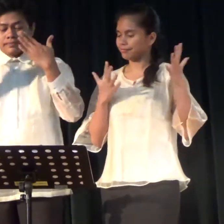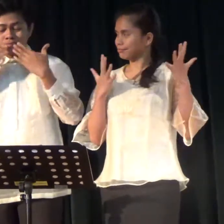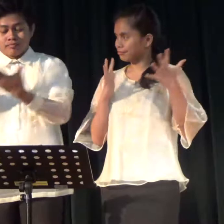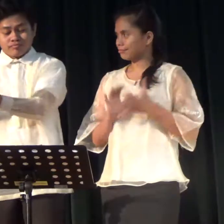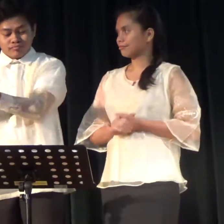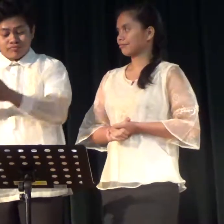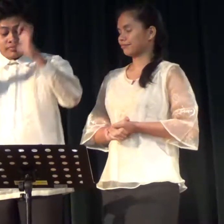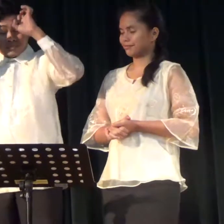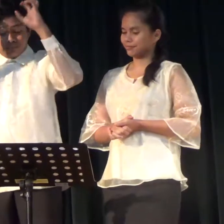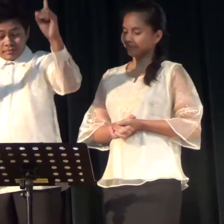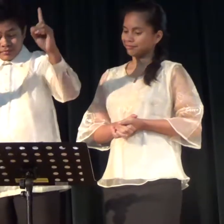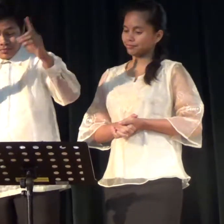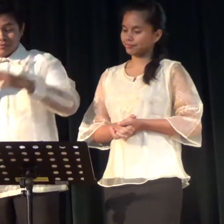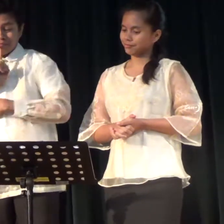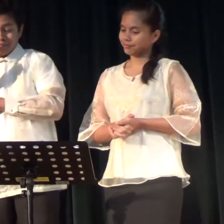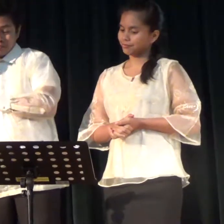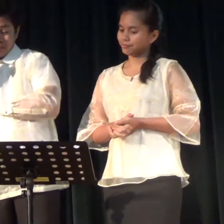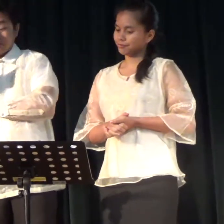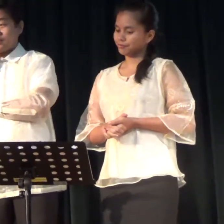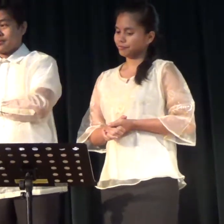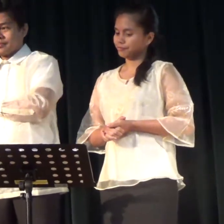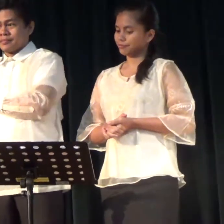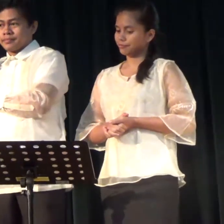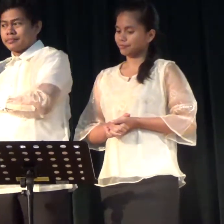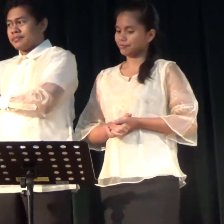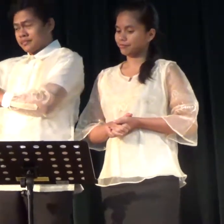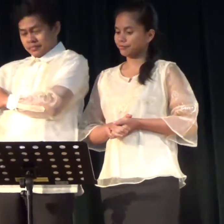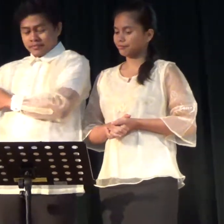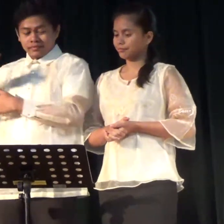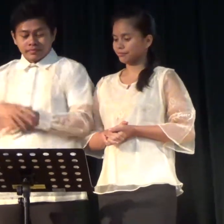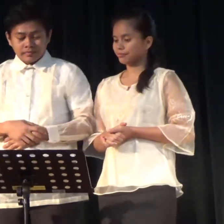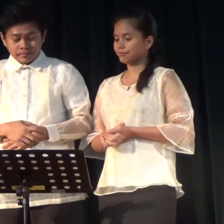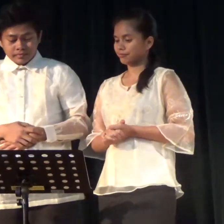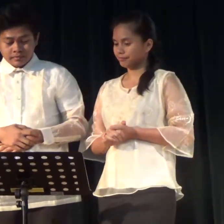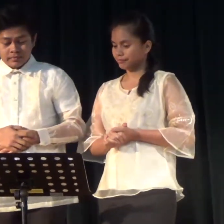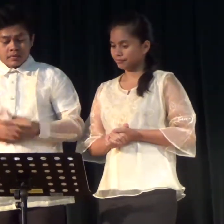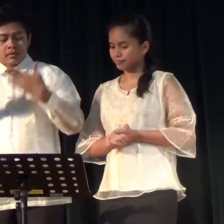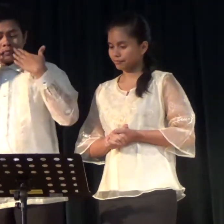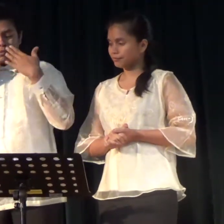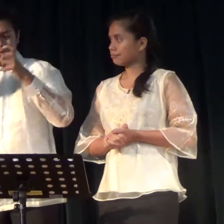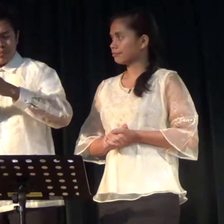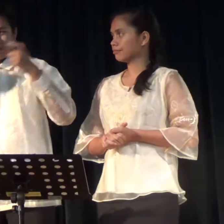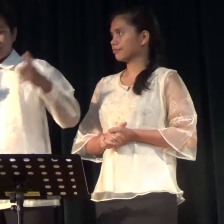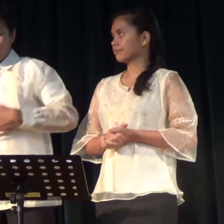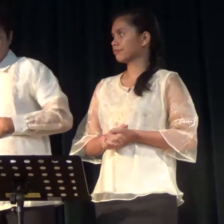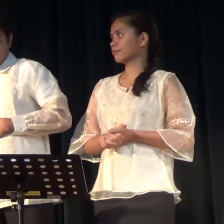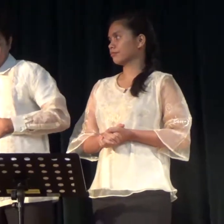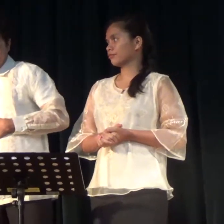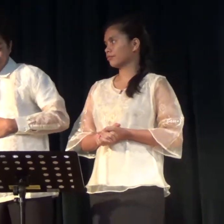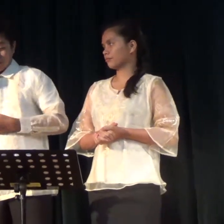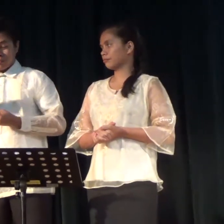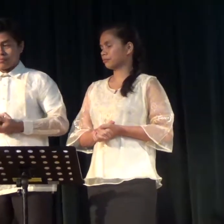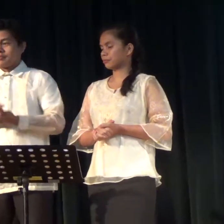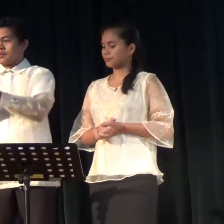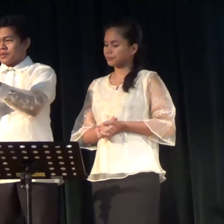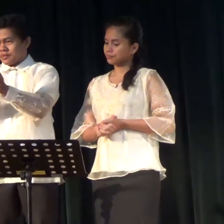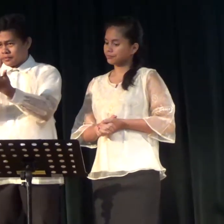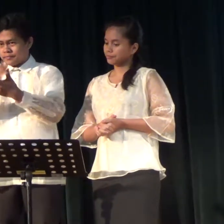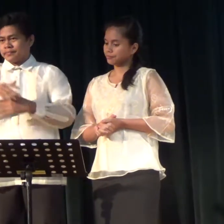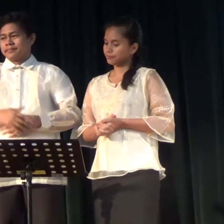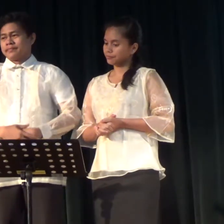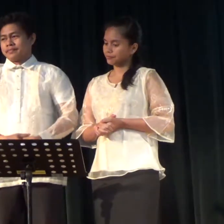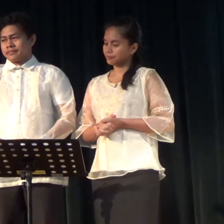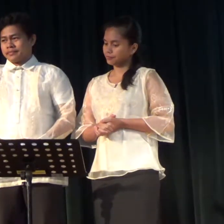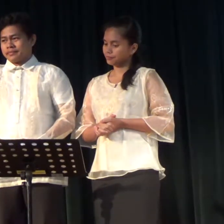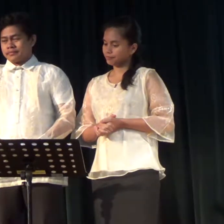thank you very much for hearing about deaf education of we are very thankful for the great